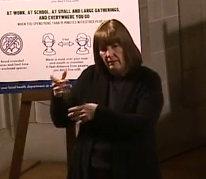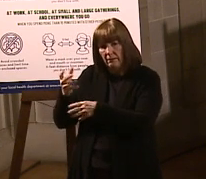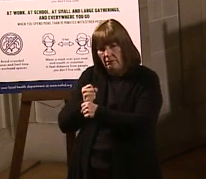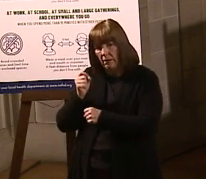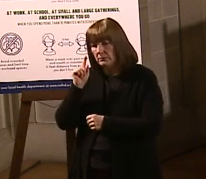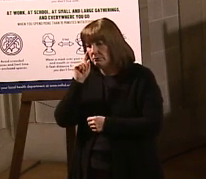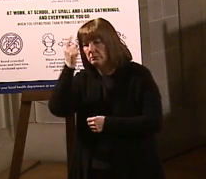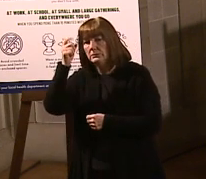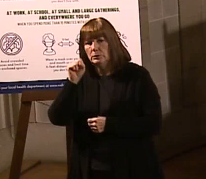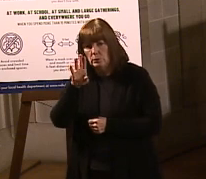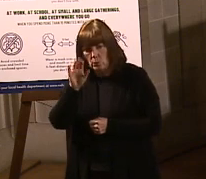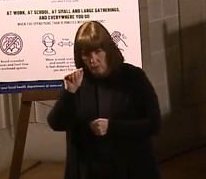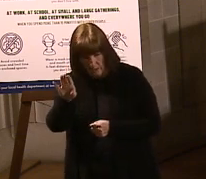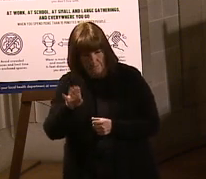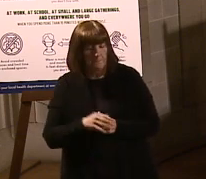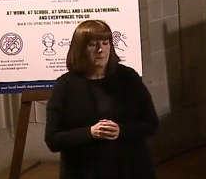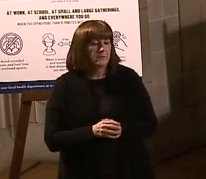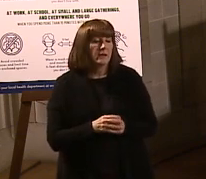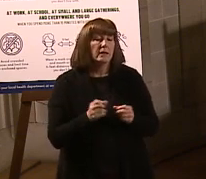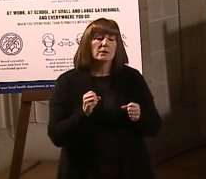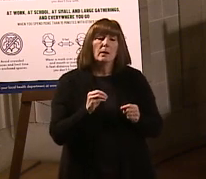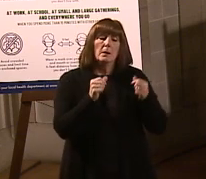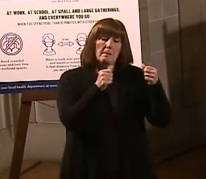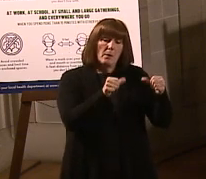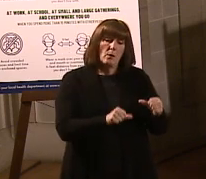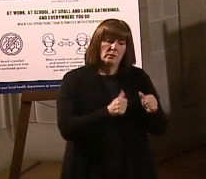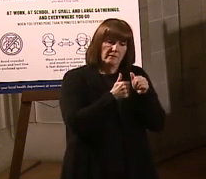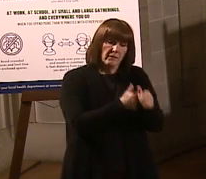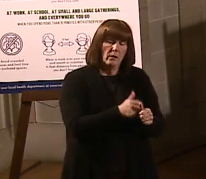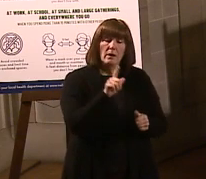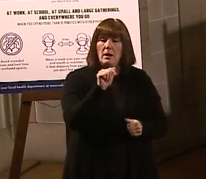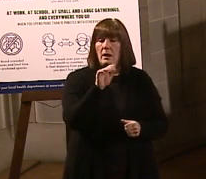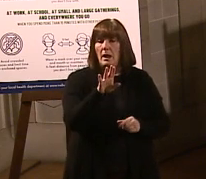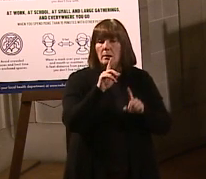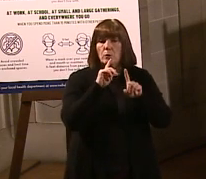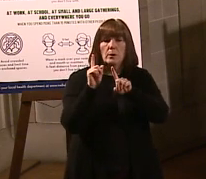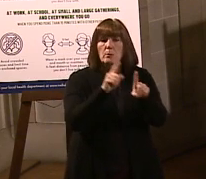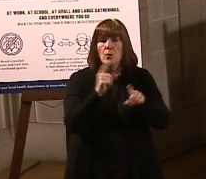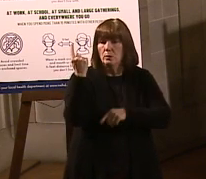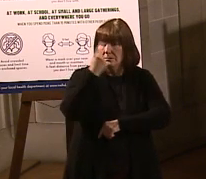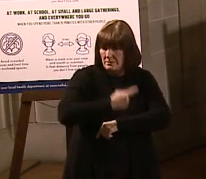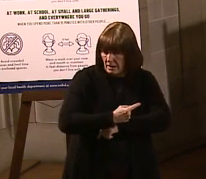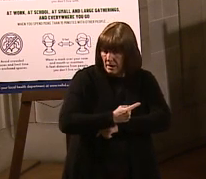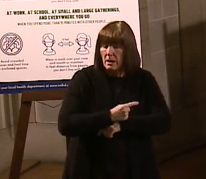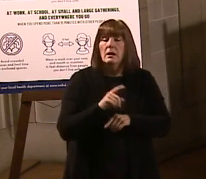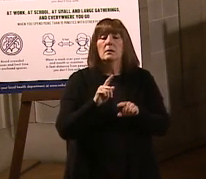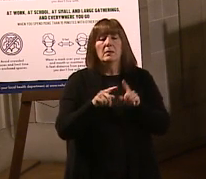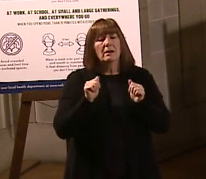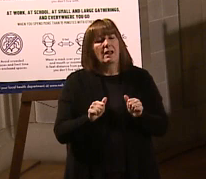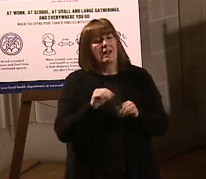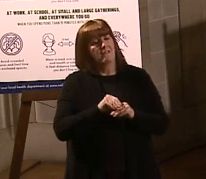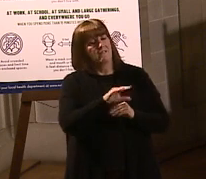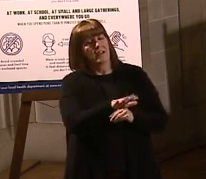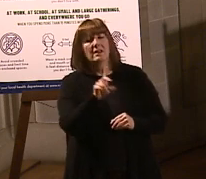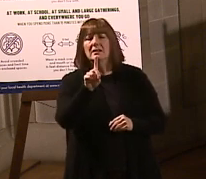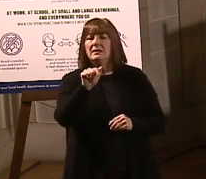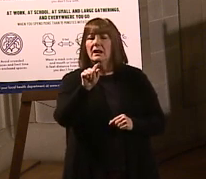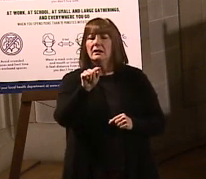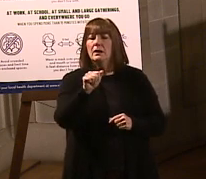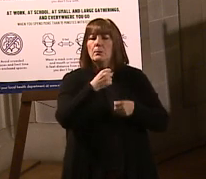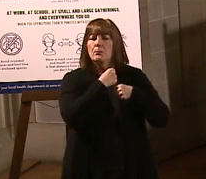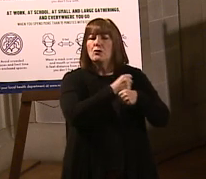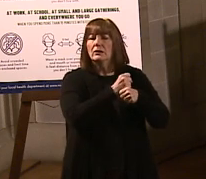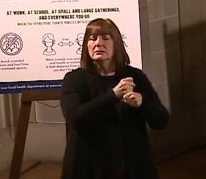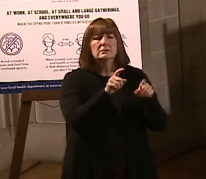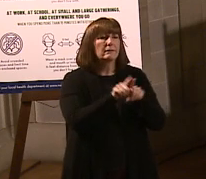but will change next Friday, were posted by lab report date, which is also a common date to use but can be affected by data processing artifacts